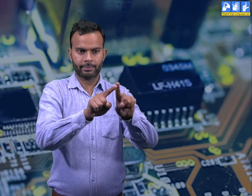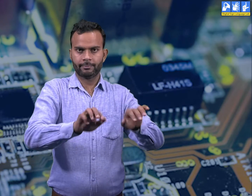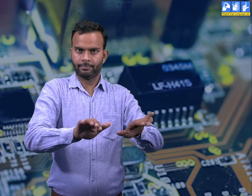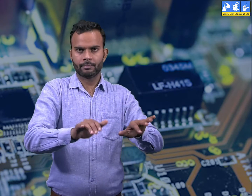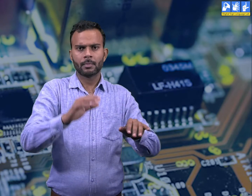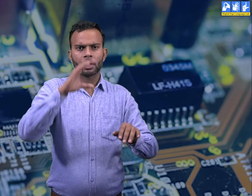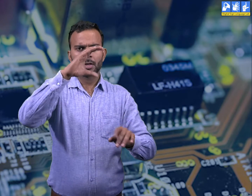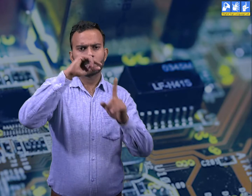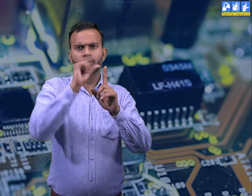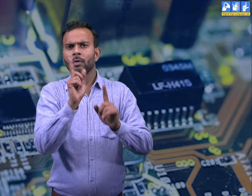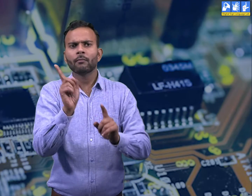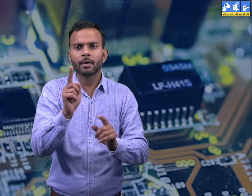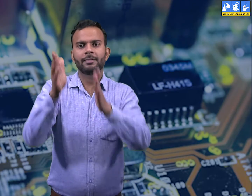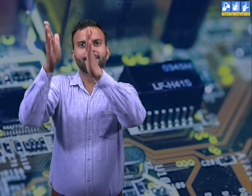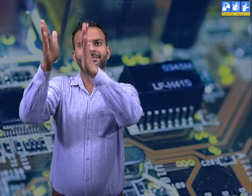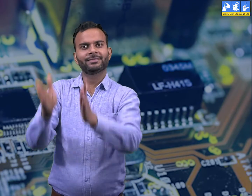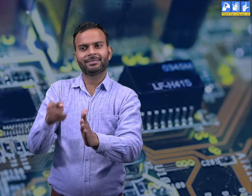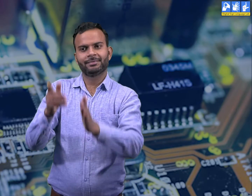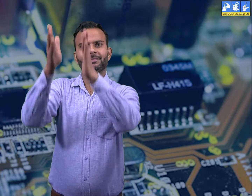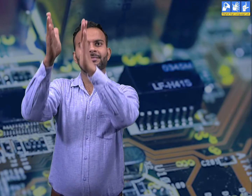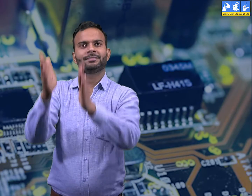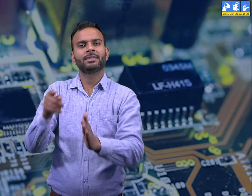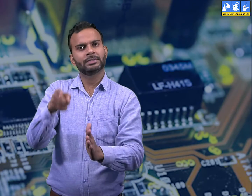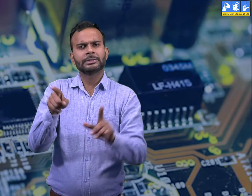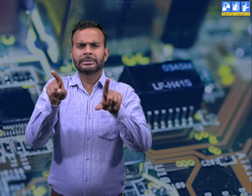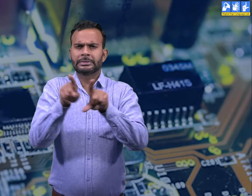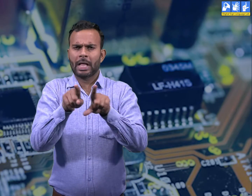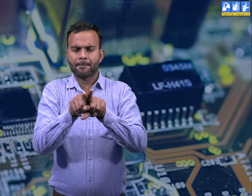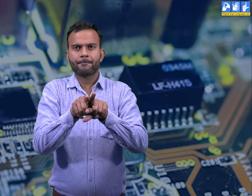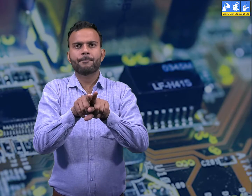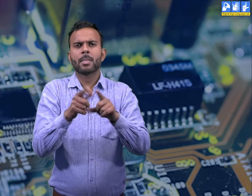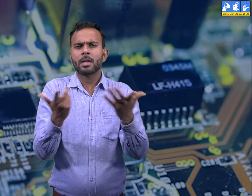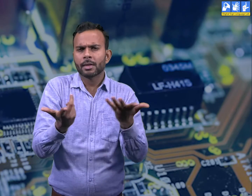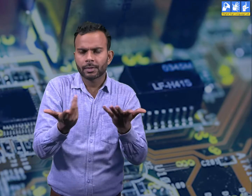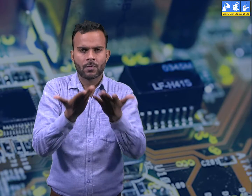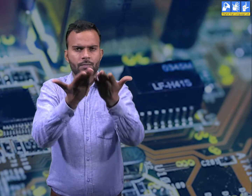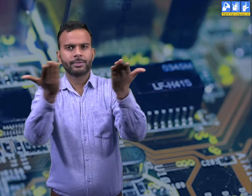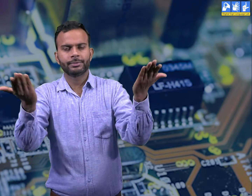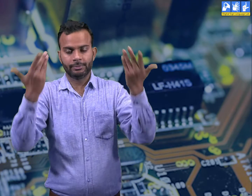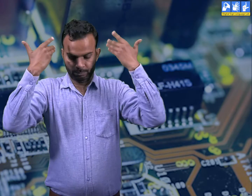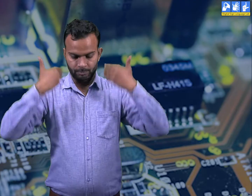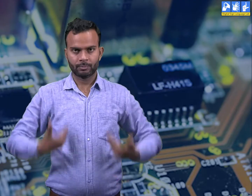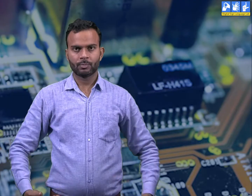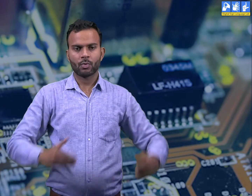Just like brain in our body, central processing unit i.e.